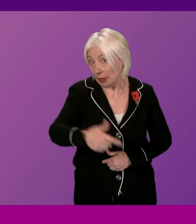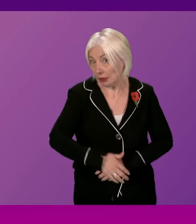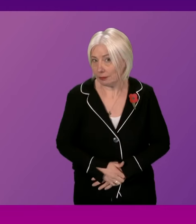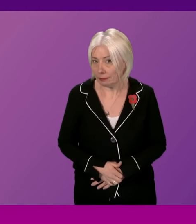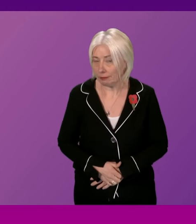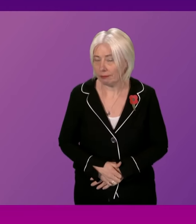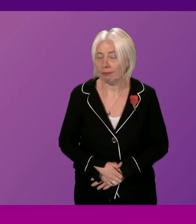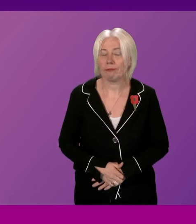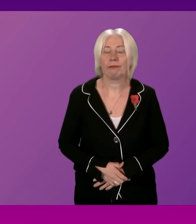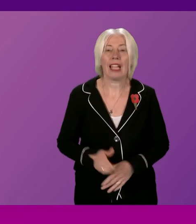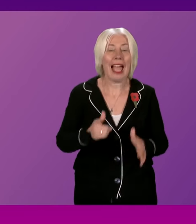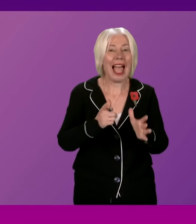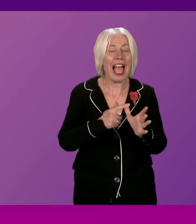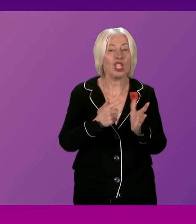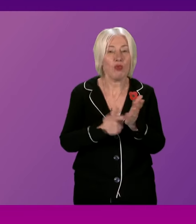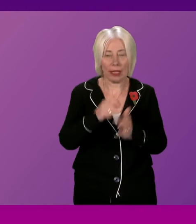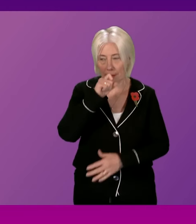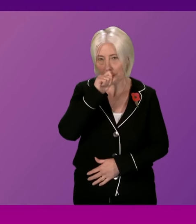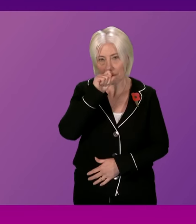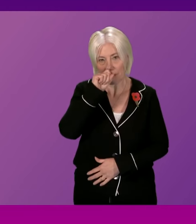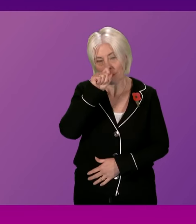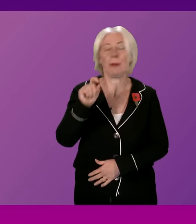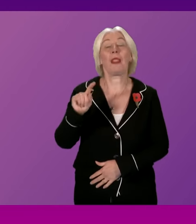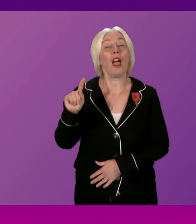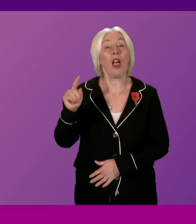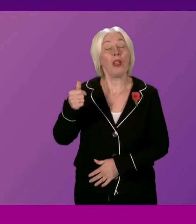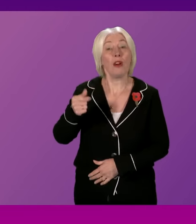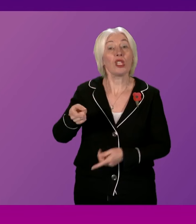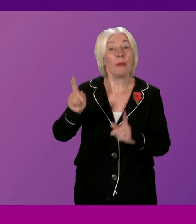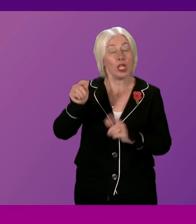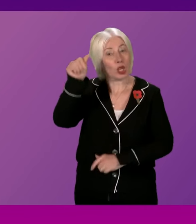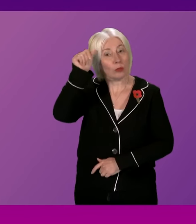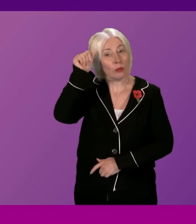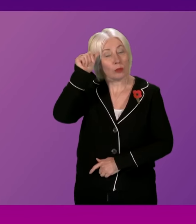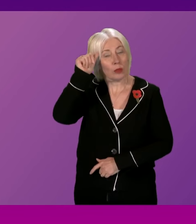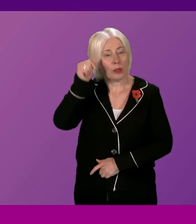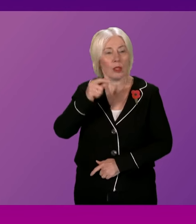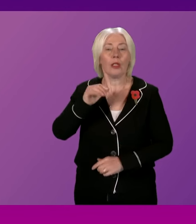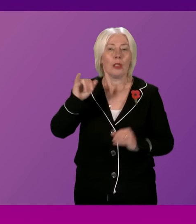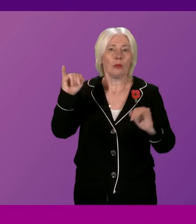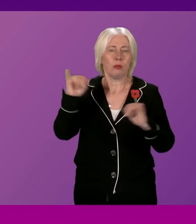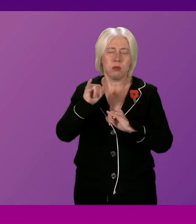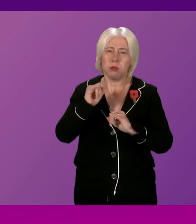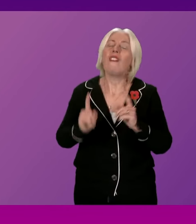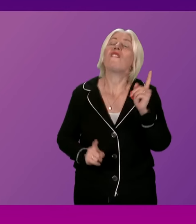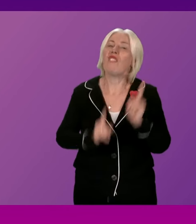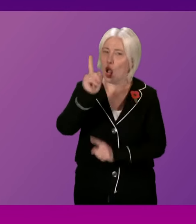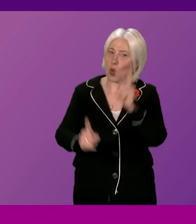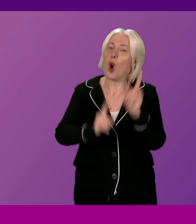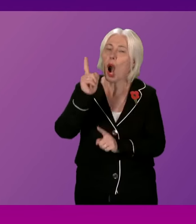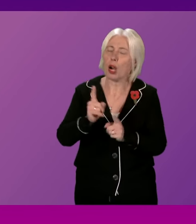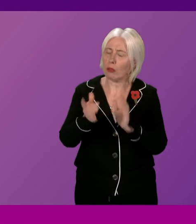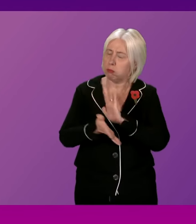And Ash Regan. Thank you, Presiding Officer. The First Minister will be aware of the serious fireworks-related